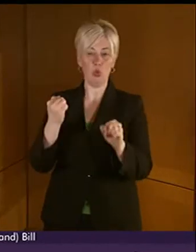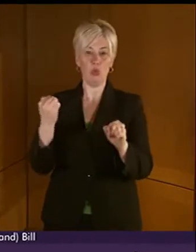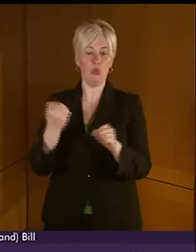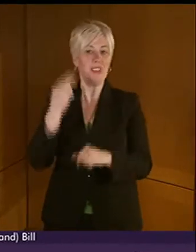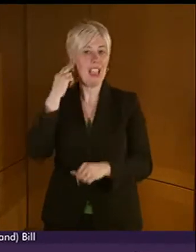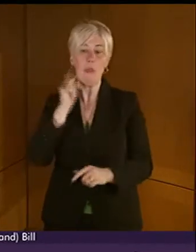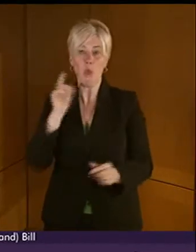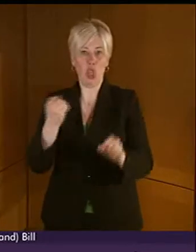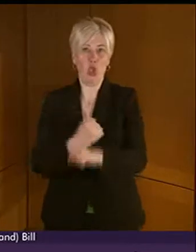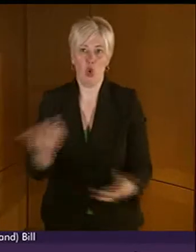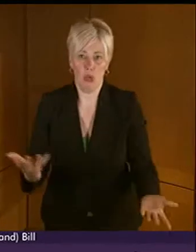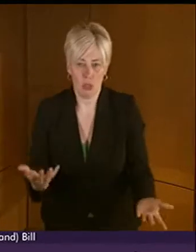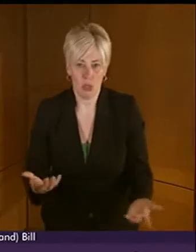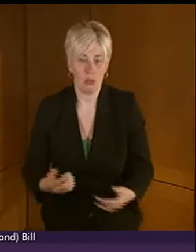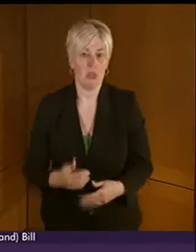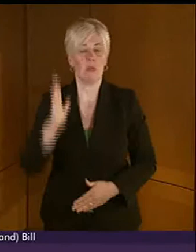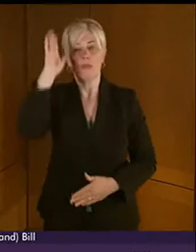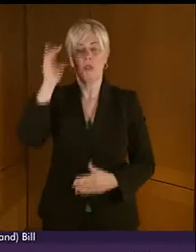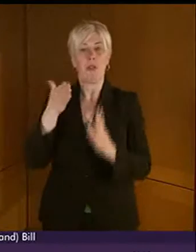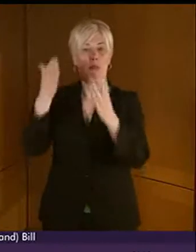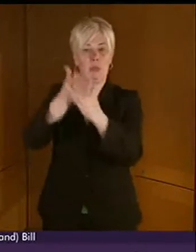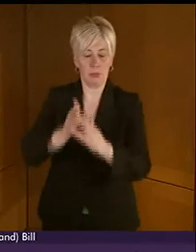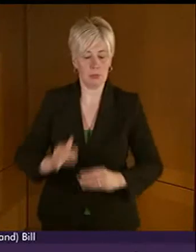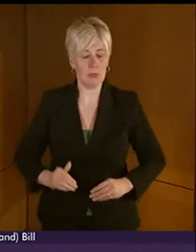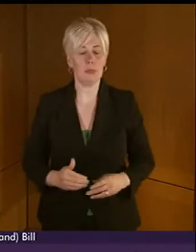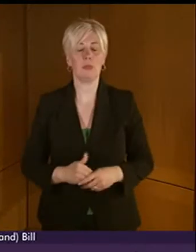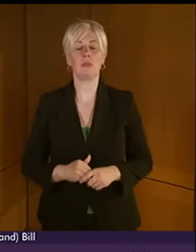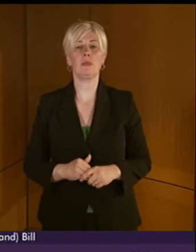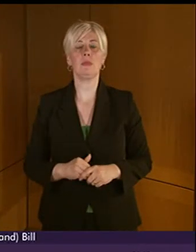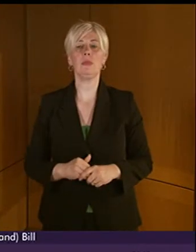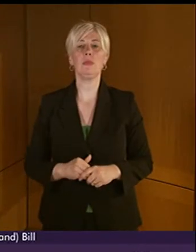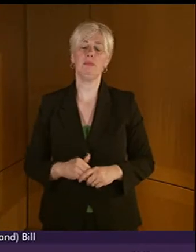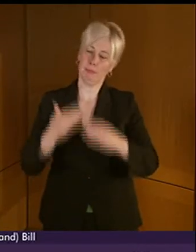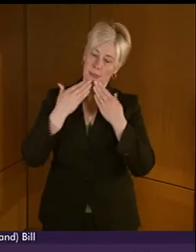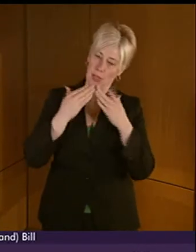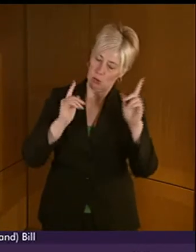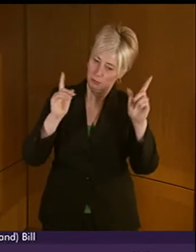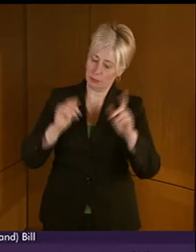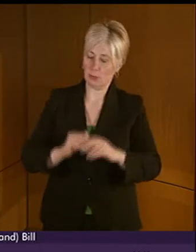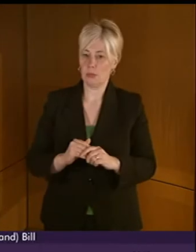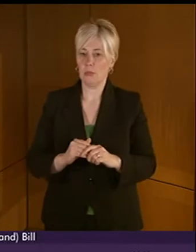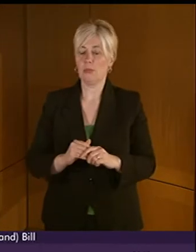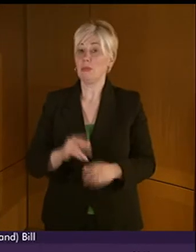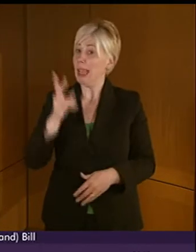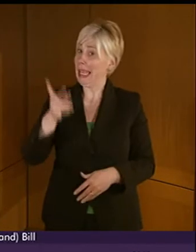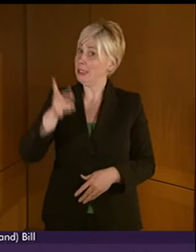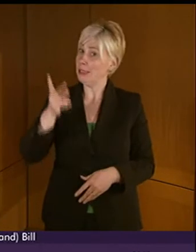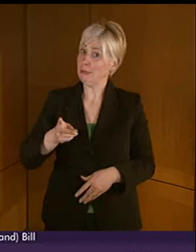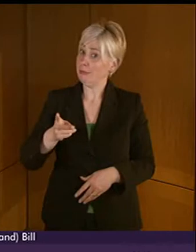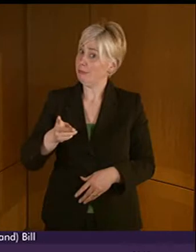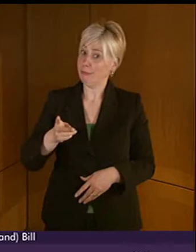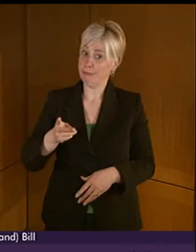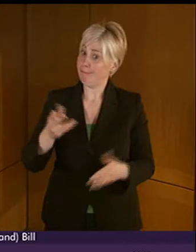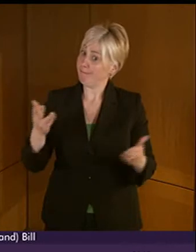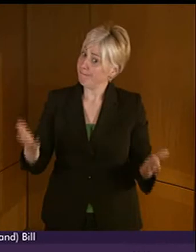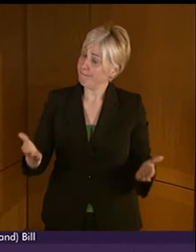Where do they go? Yes, I'm happy to do that. Lieutenant Roberts. Thank you, Presiding Officer. Once again, can I say